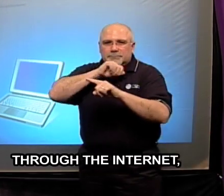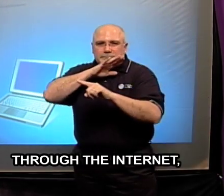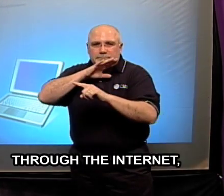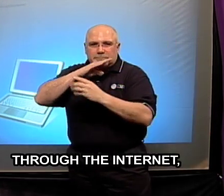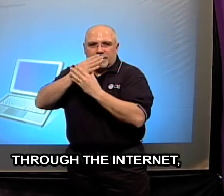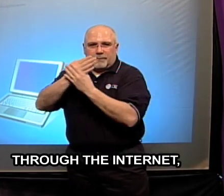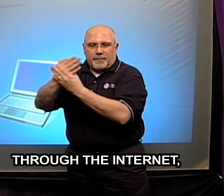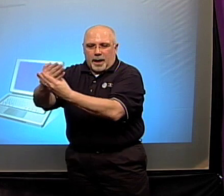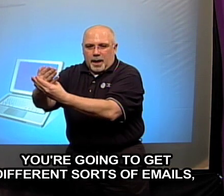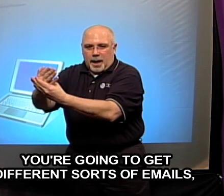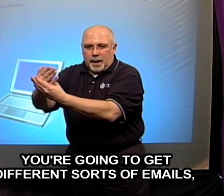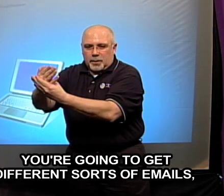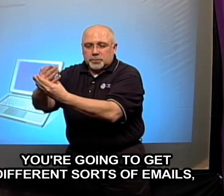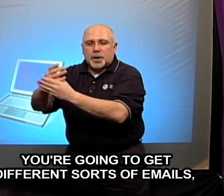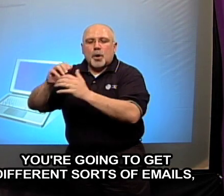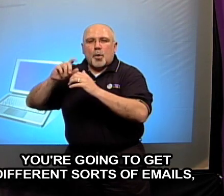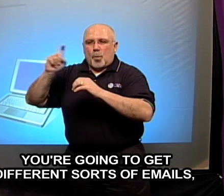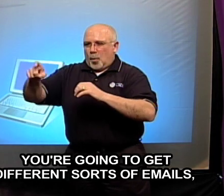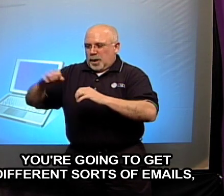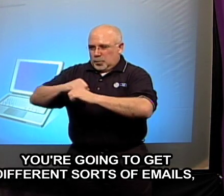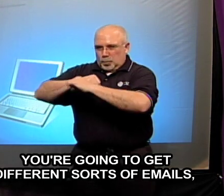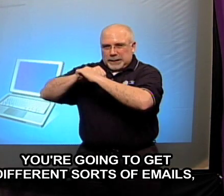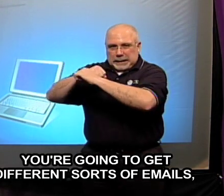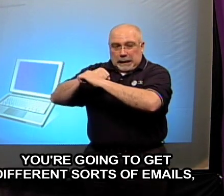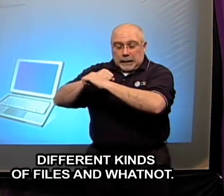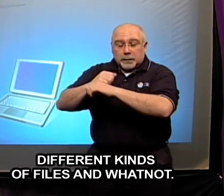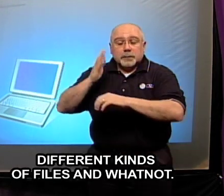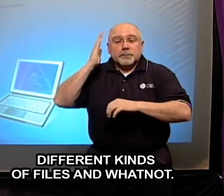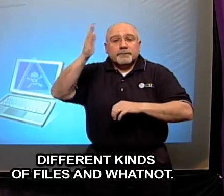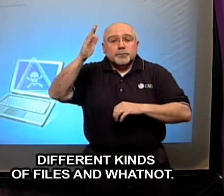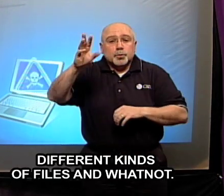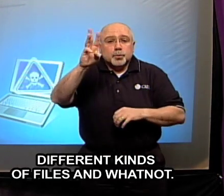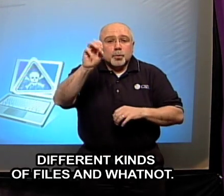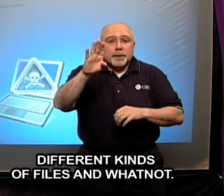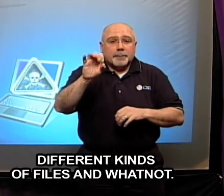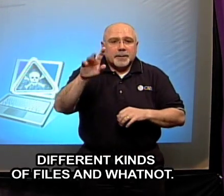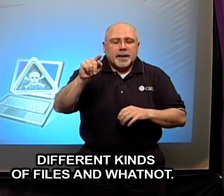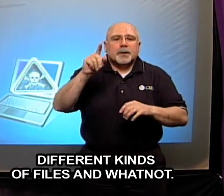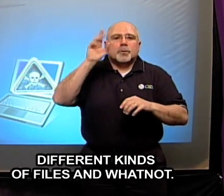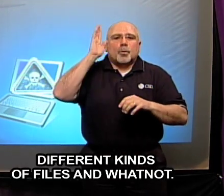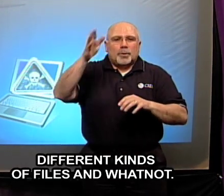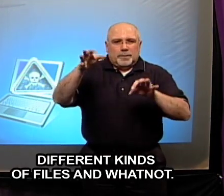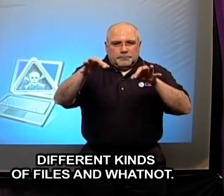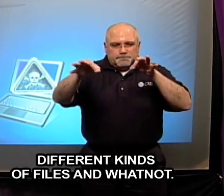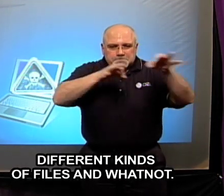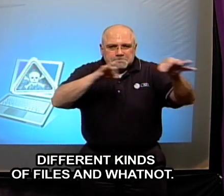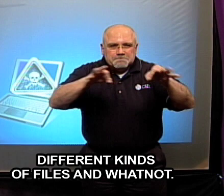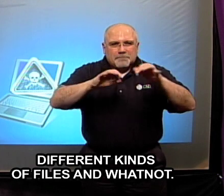you're going to get different sorts of emails different sites excuse me different kinds of files and whatnot